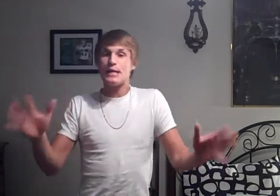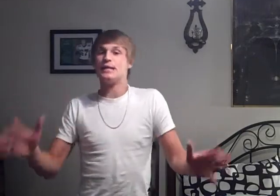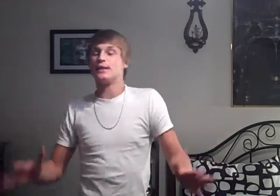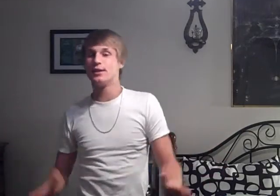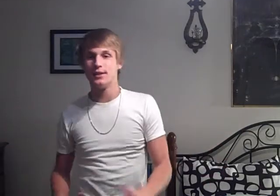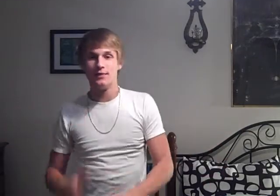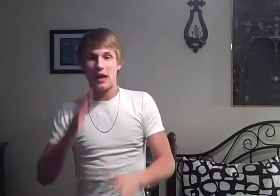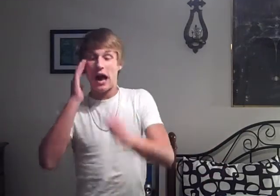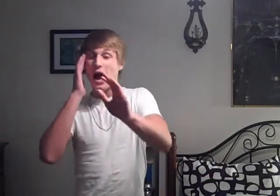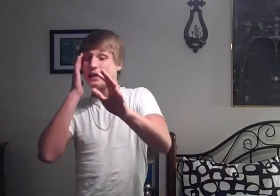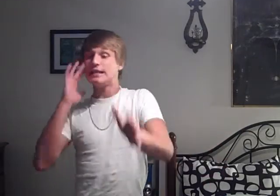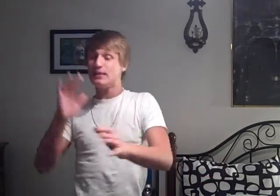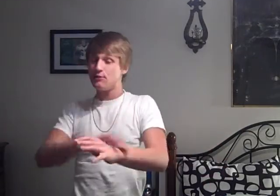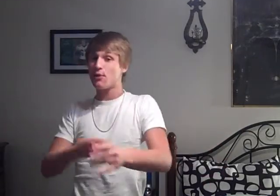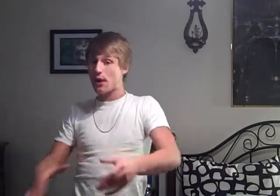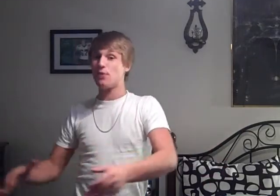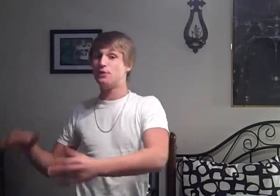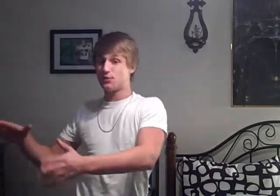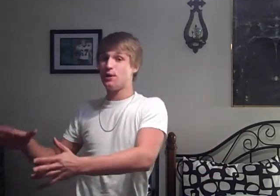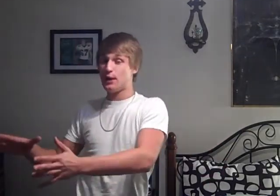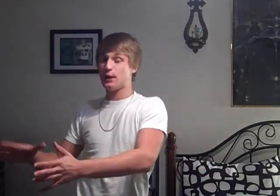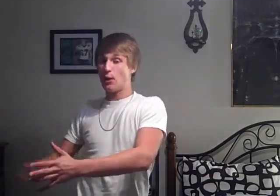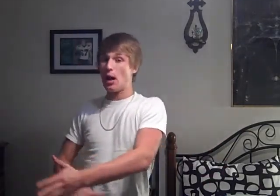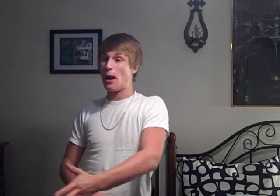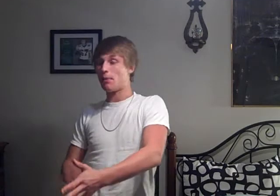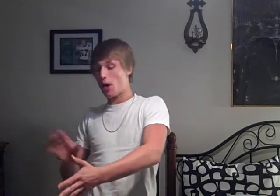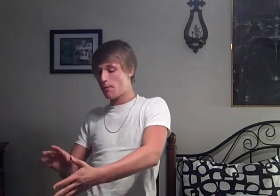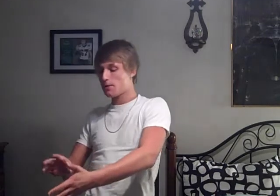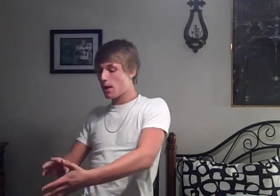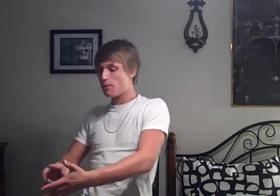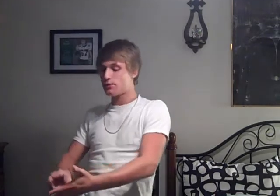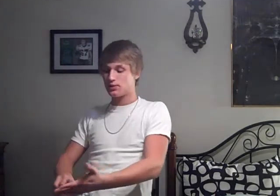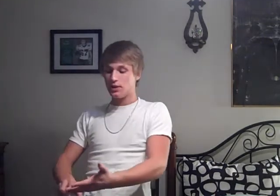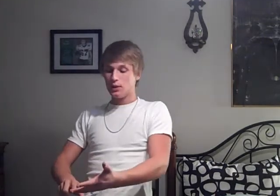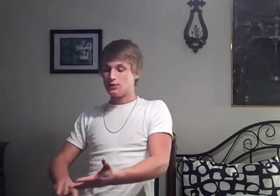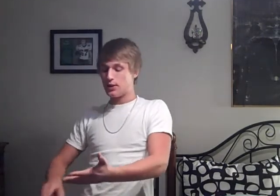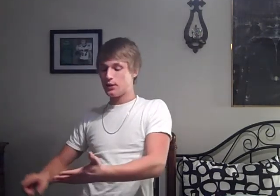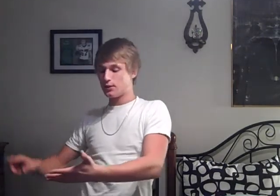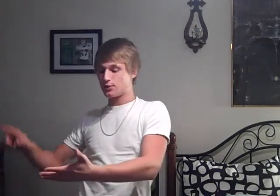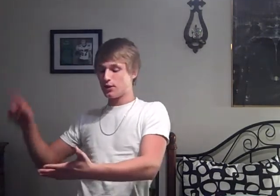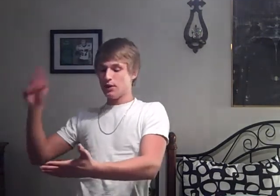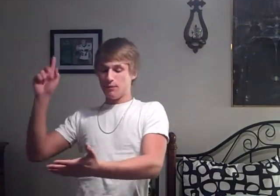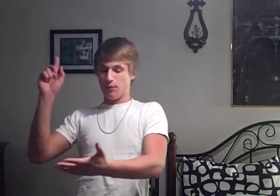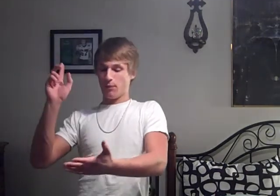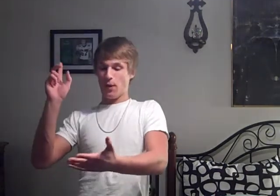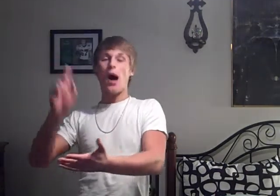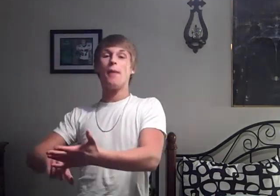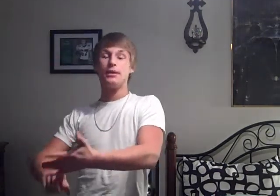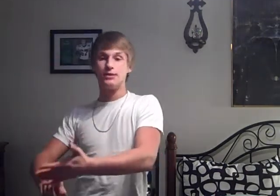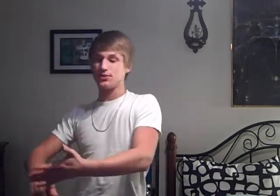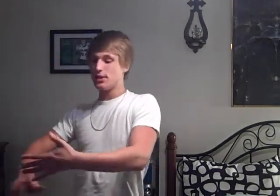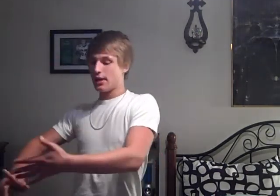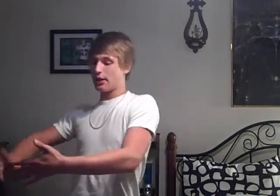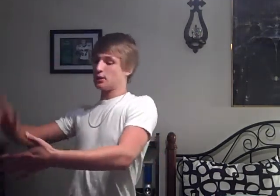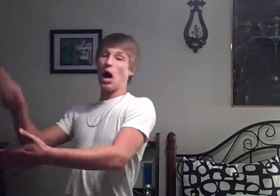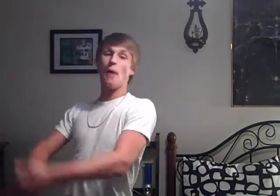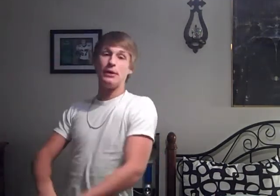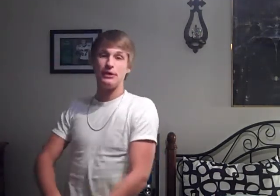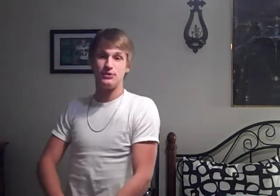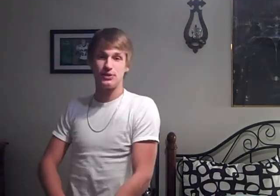I can live without this freaking crap Hobby Lobby sells hobbies and lobbies